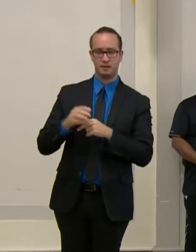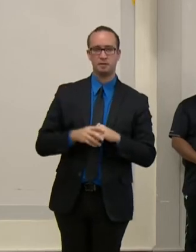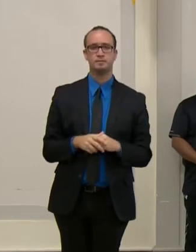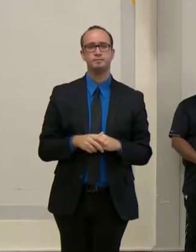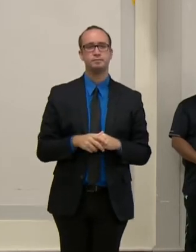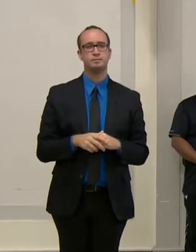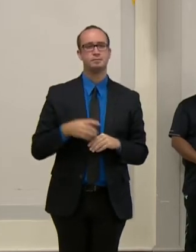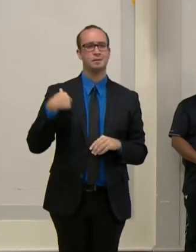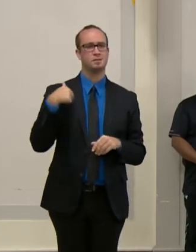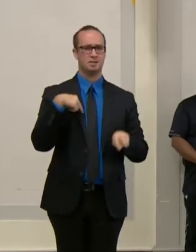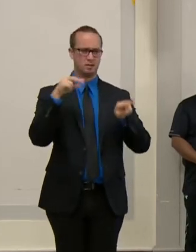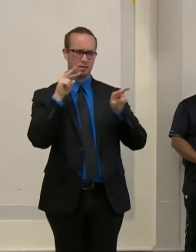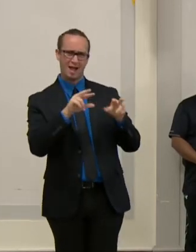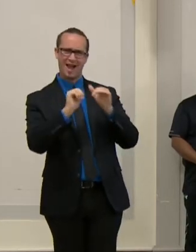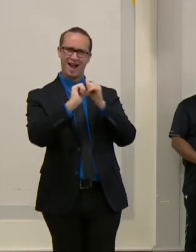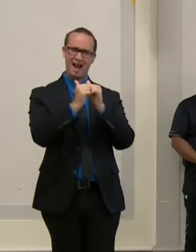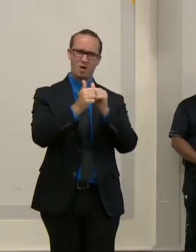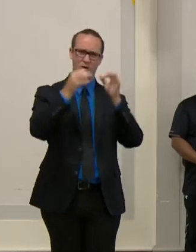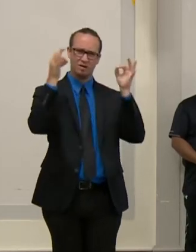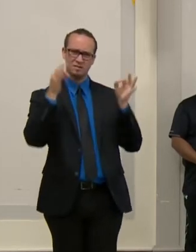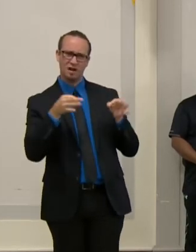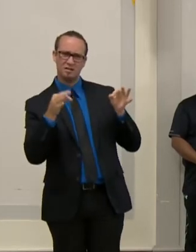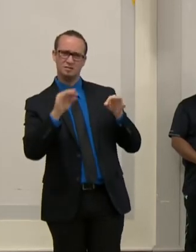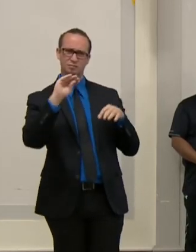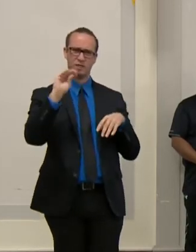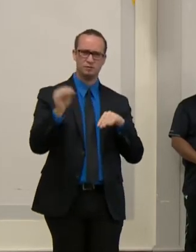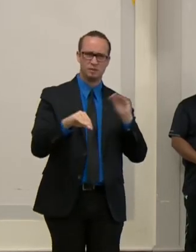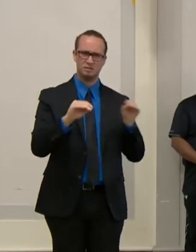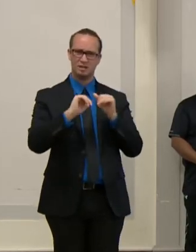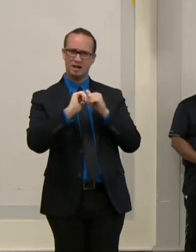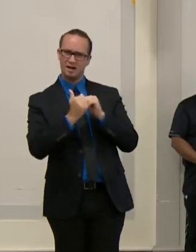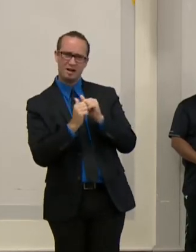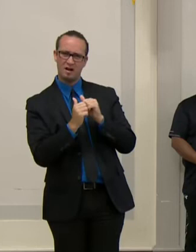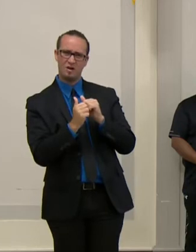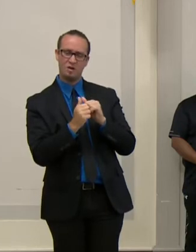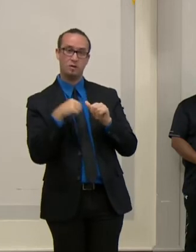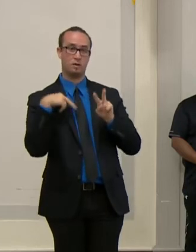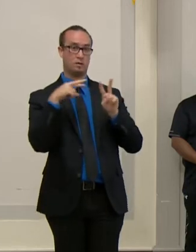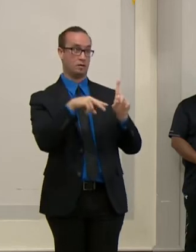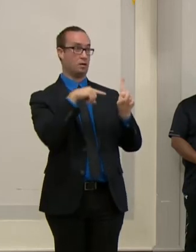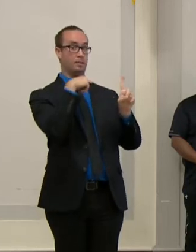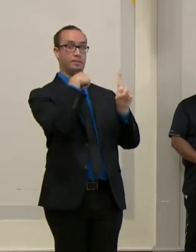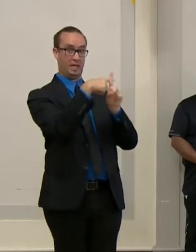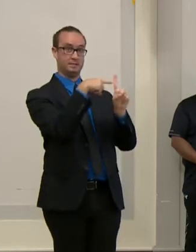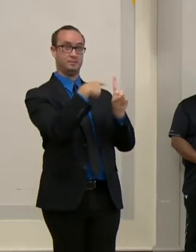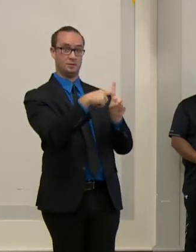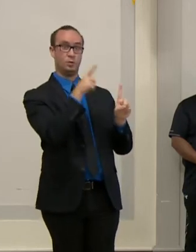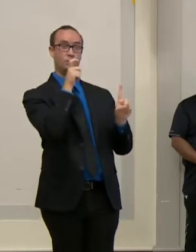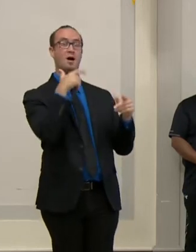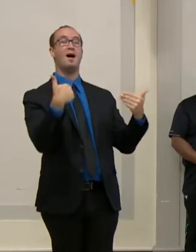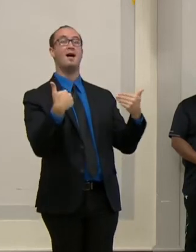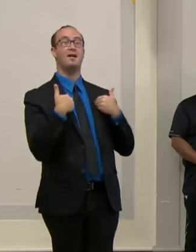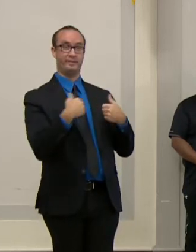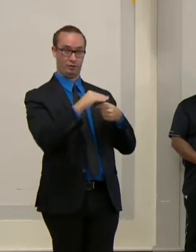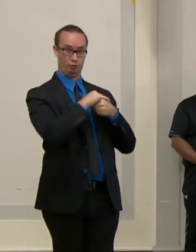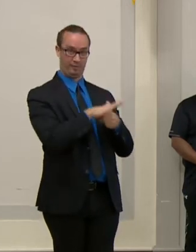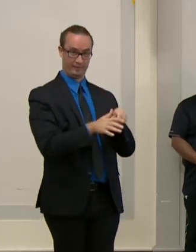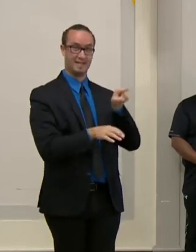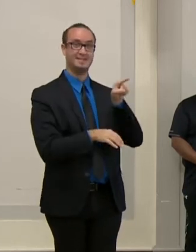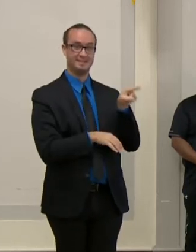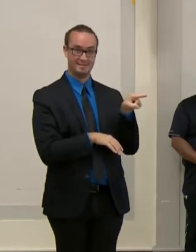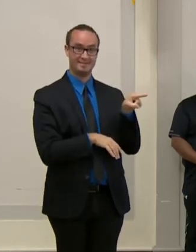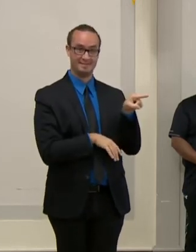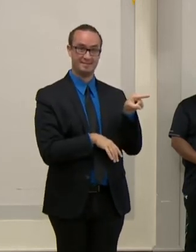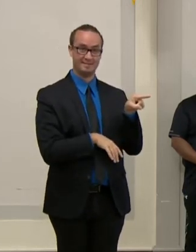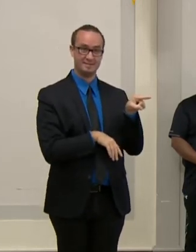positive is calculated by dividing the total number of positive COVID test results by the number of total COVID test results for a